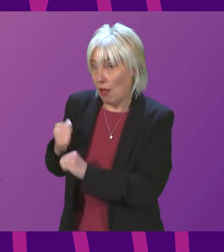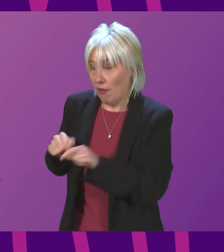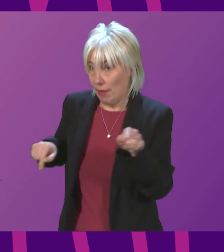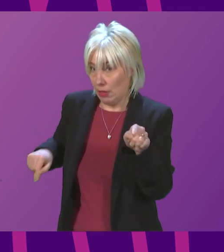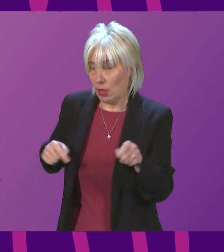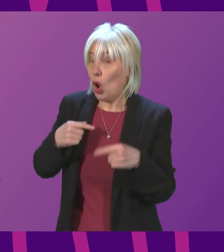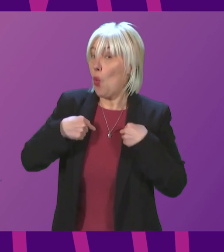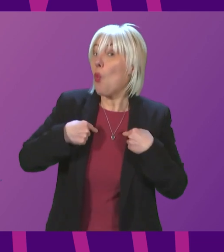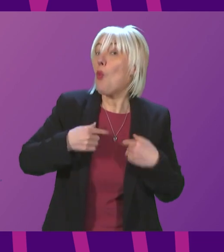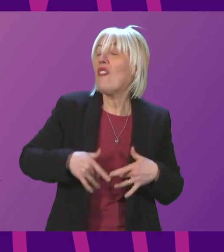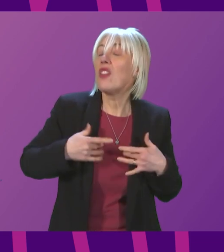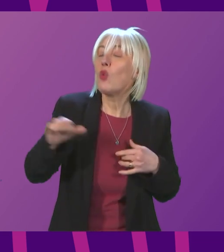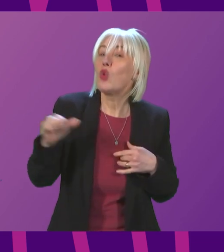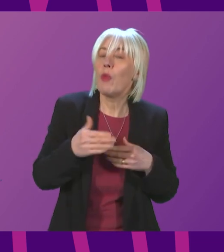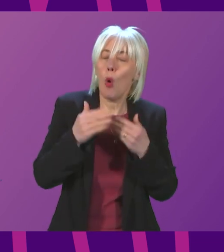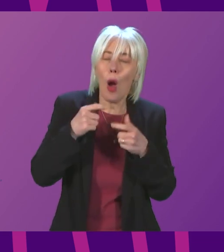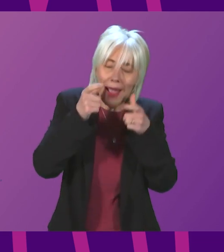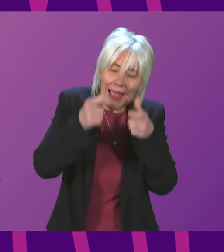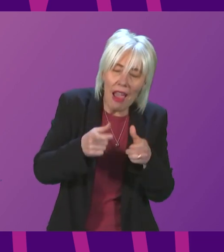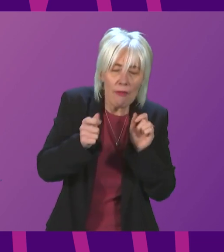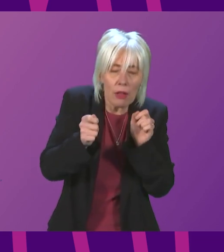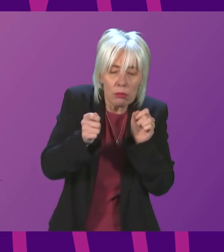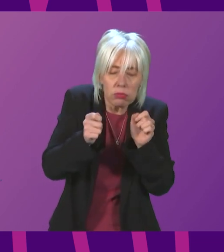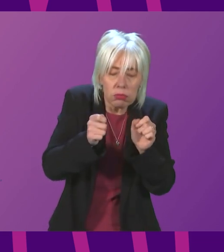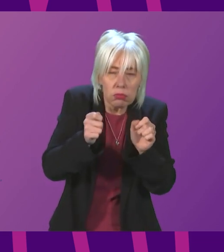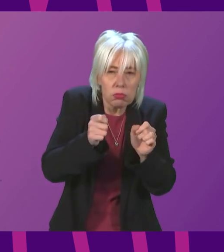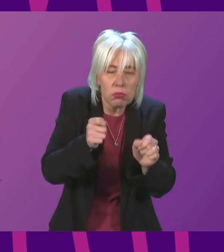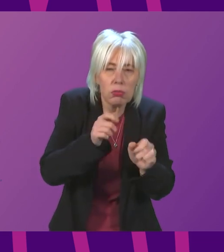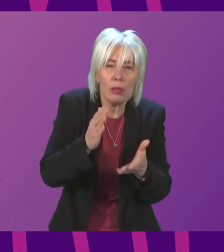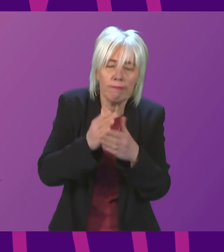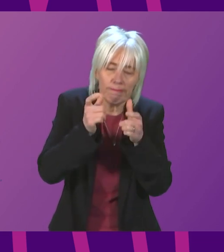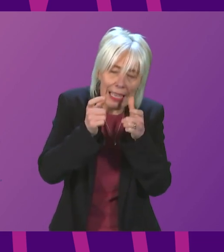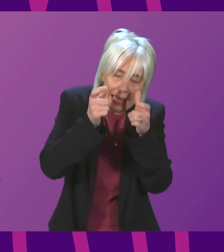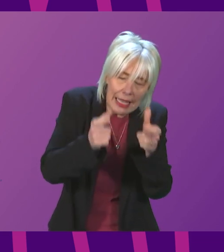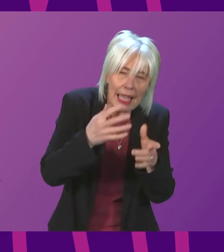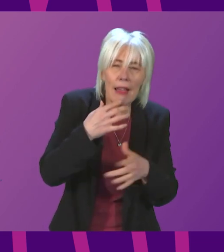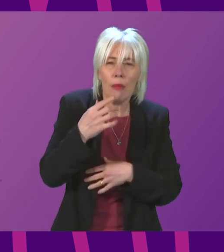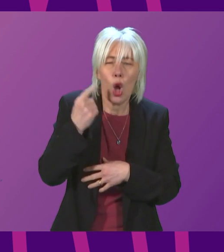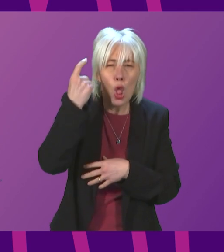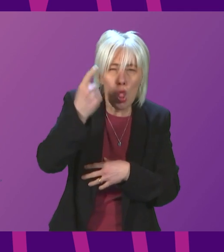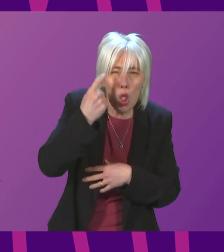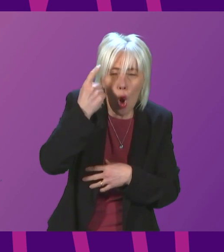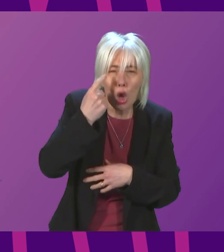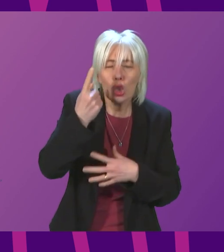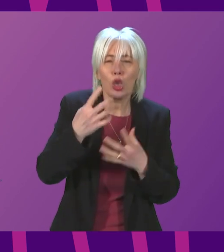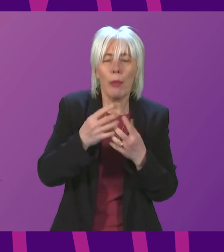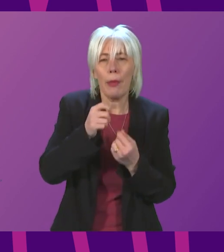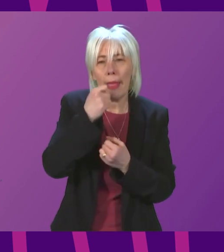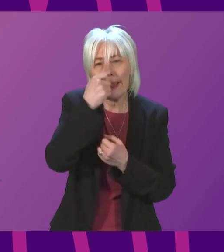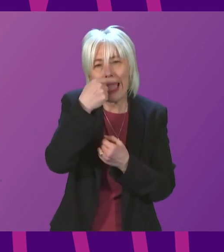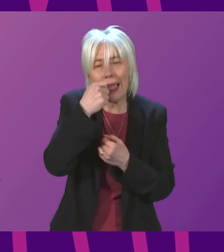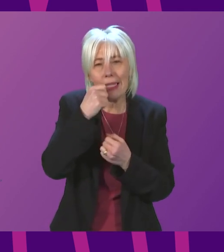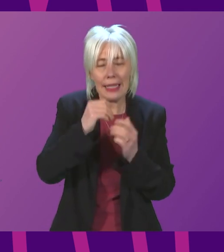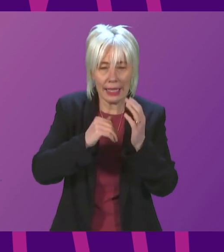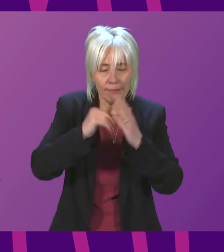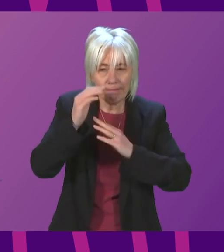in a careful, phased basis and that we should give great care and thought into the testing infrastructure built